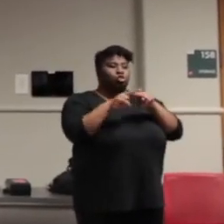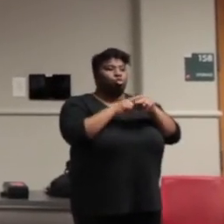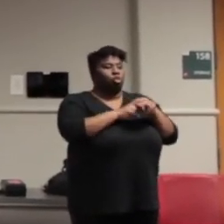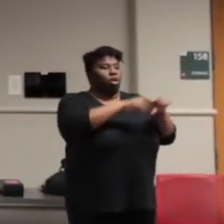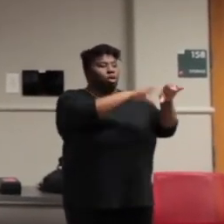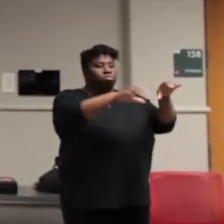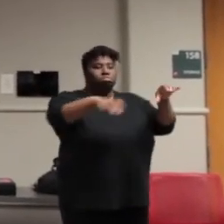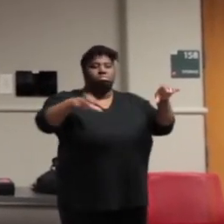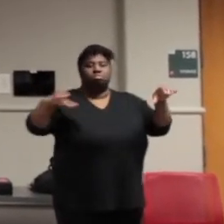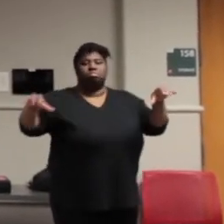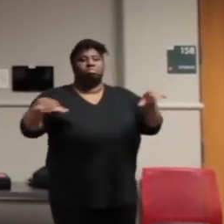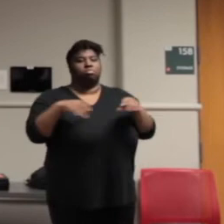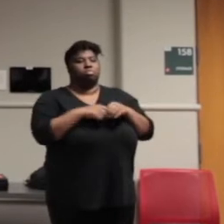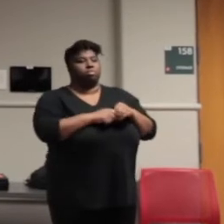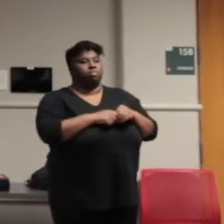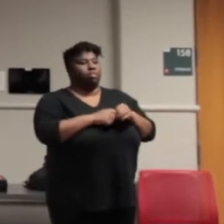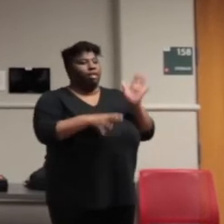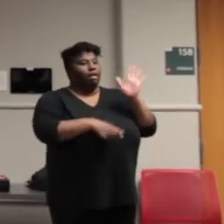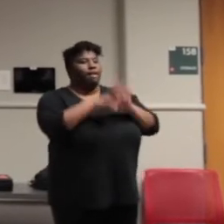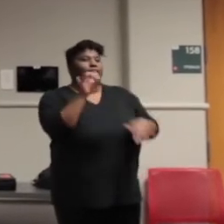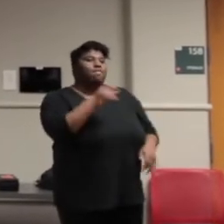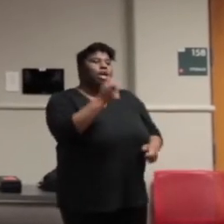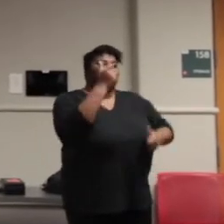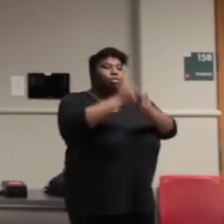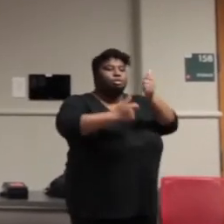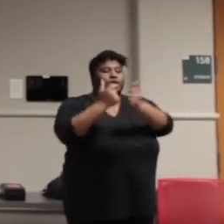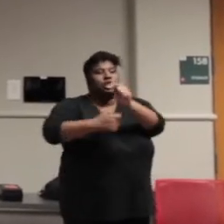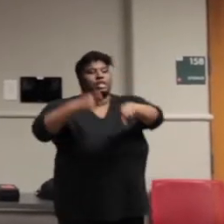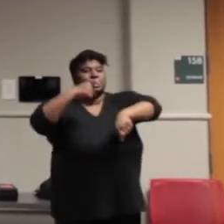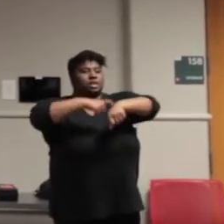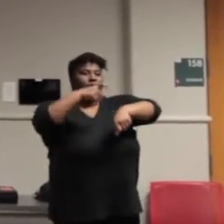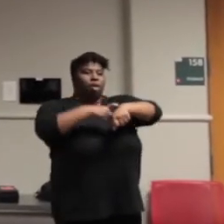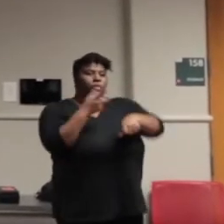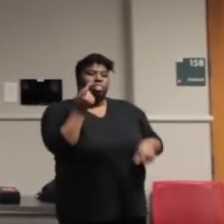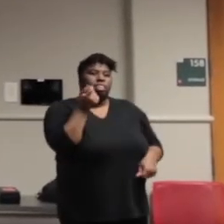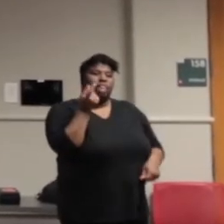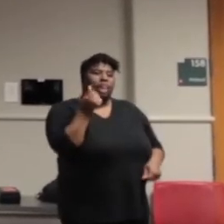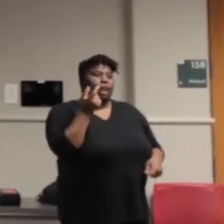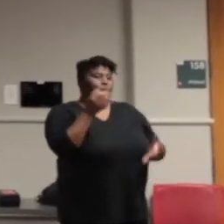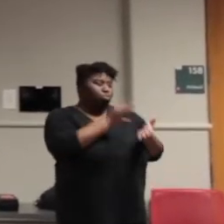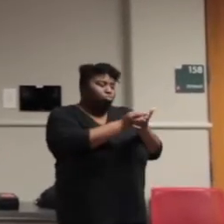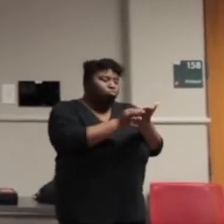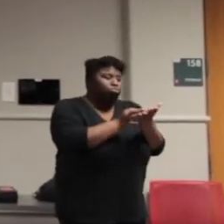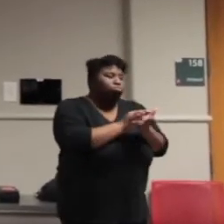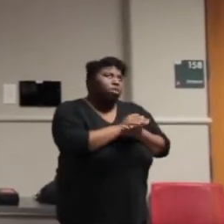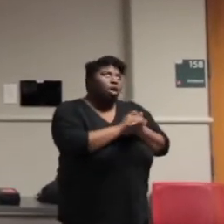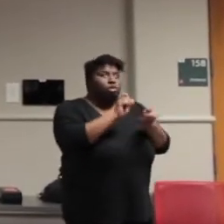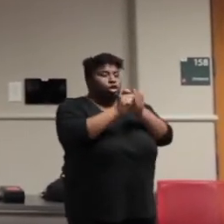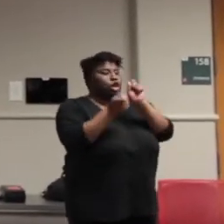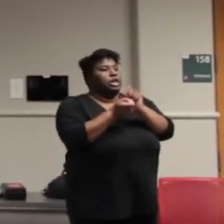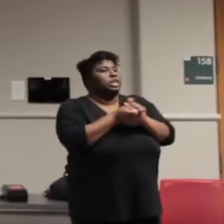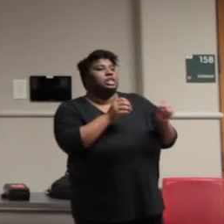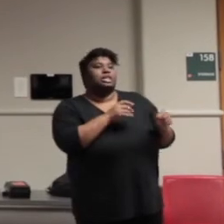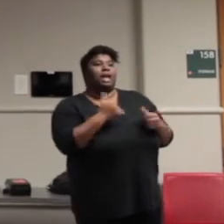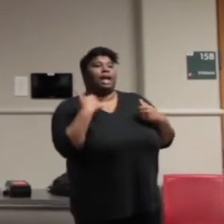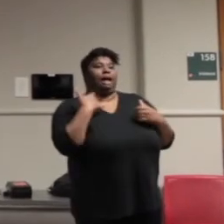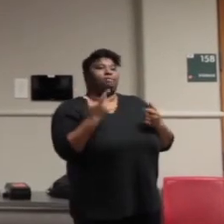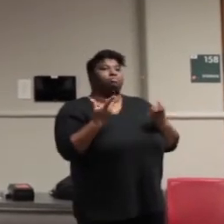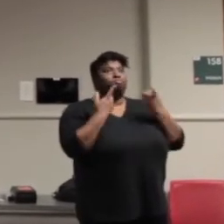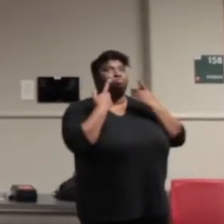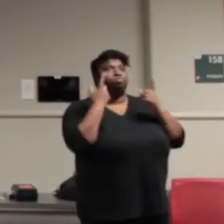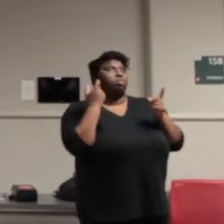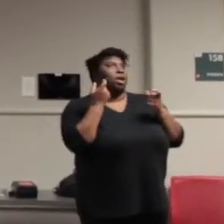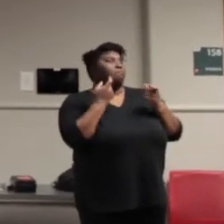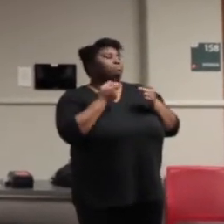terminals. I found you every time, with a little change to move matters, and enough potential energy for your next